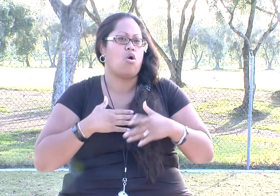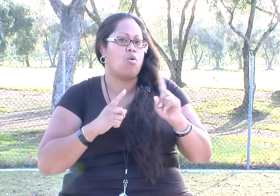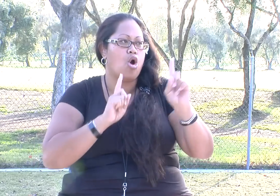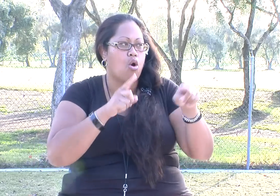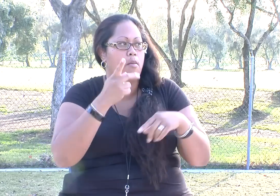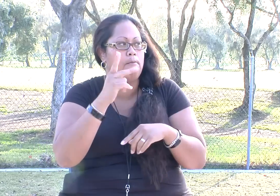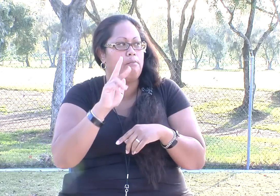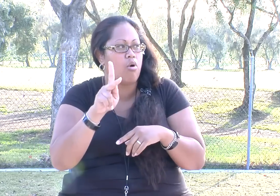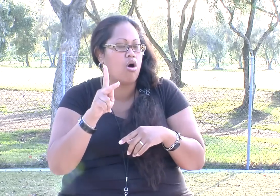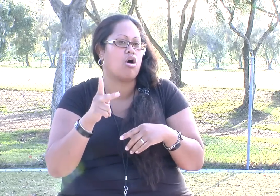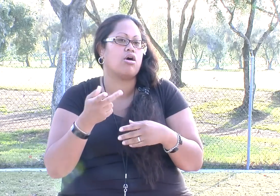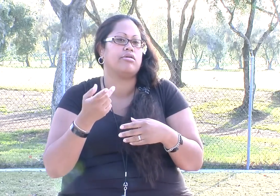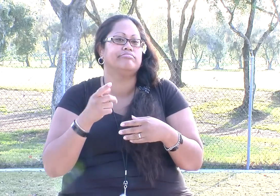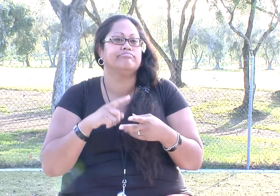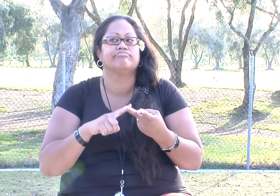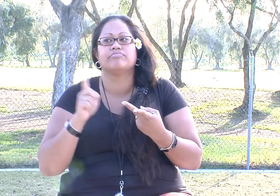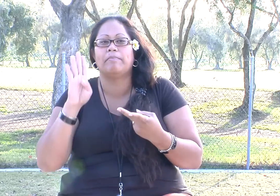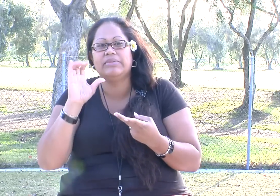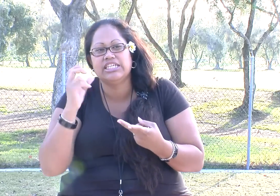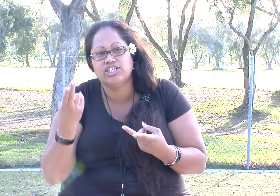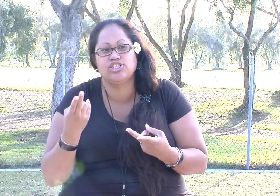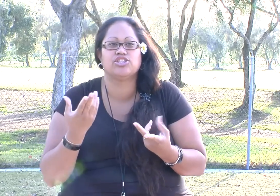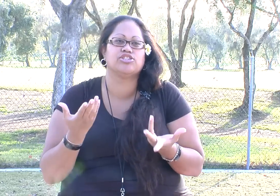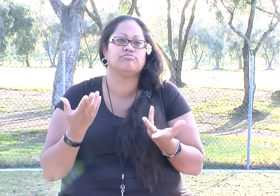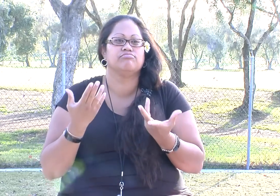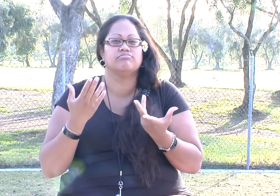out, just to go out for a trip to the park, go to the beach.